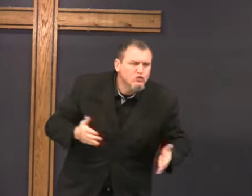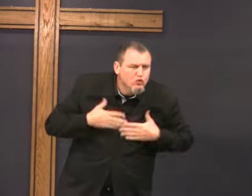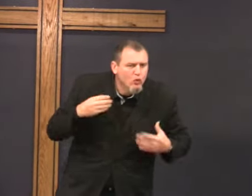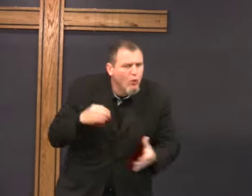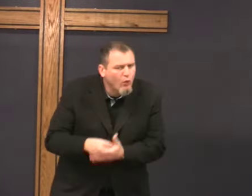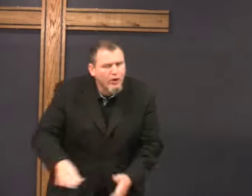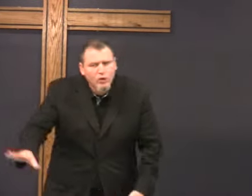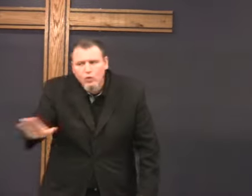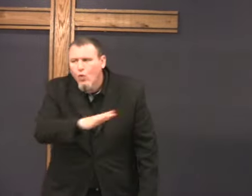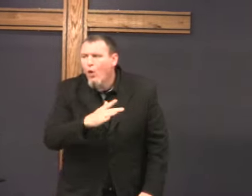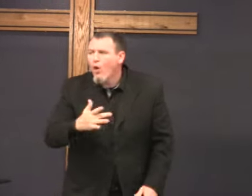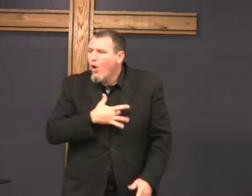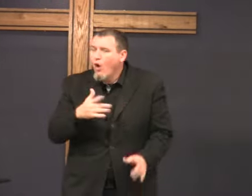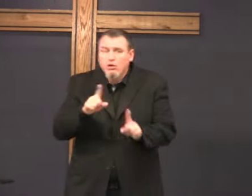joy in your heart